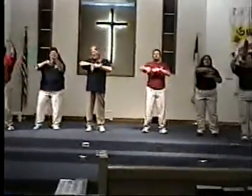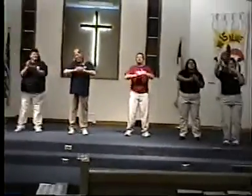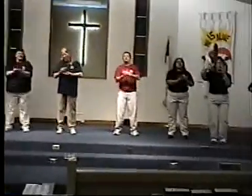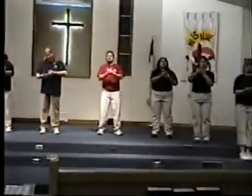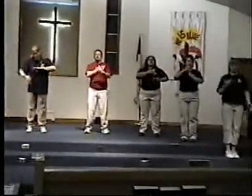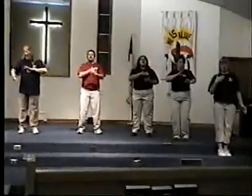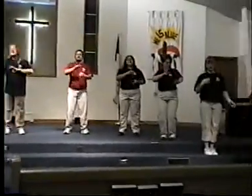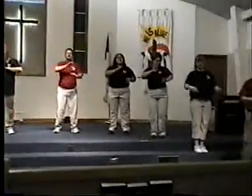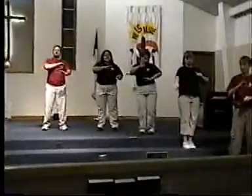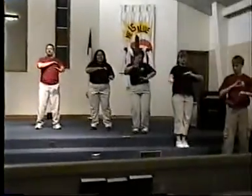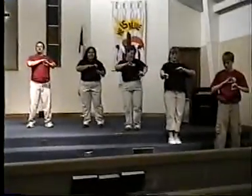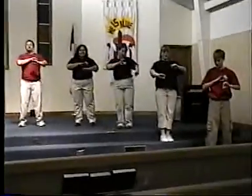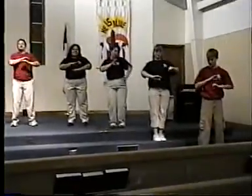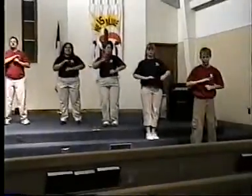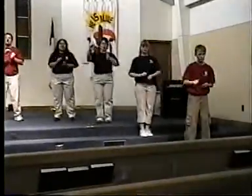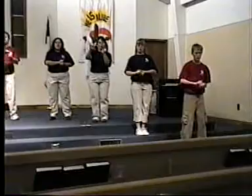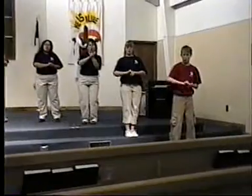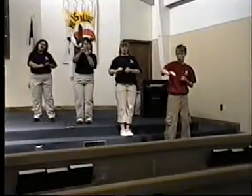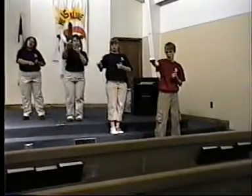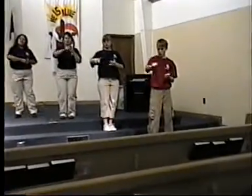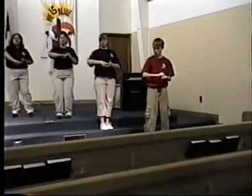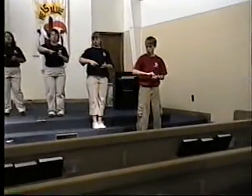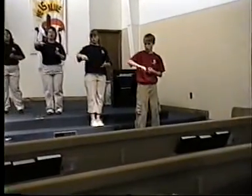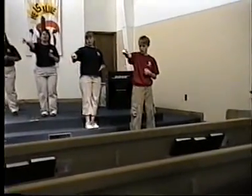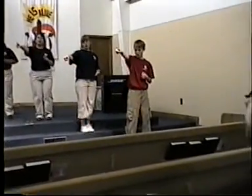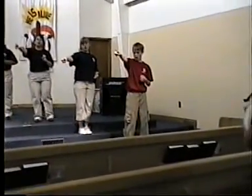all my sins are washed away